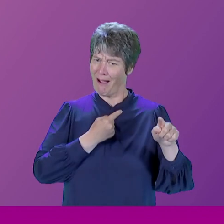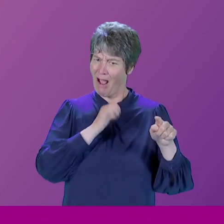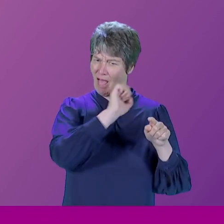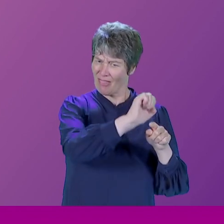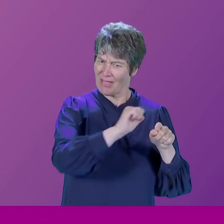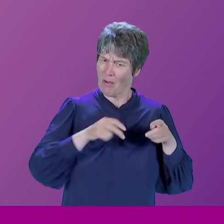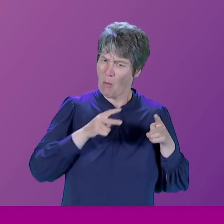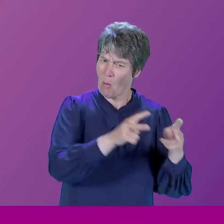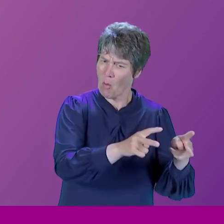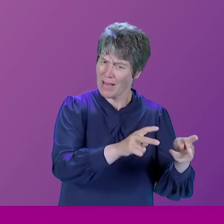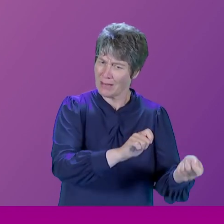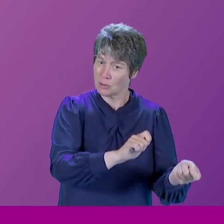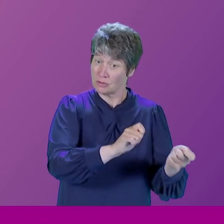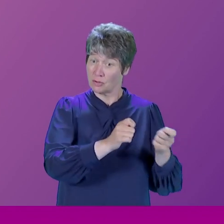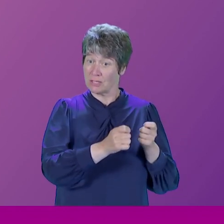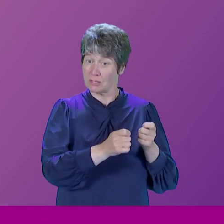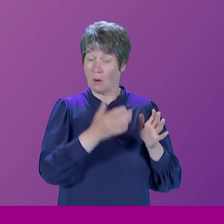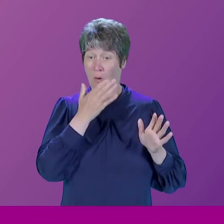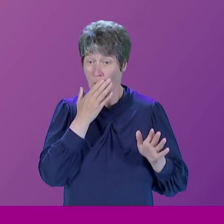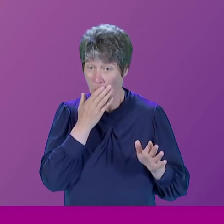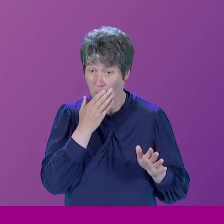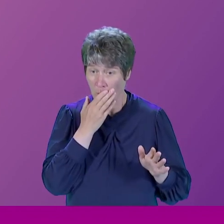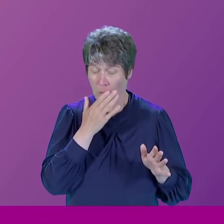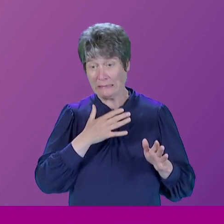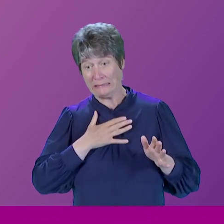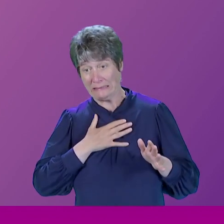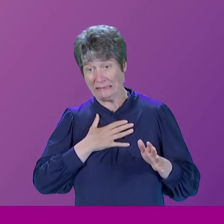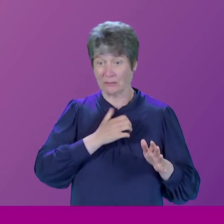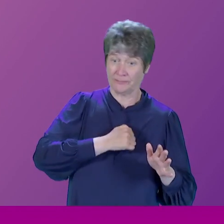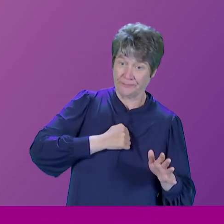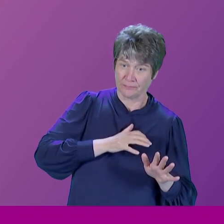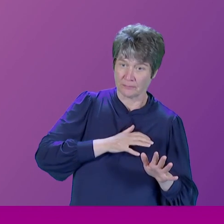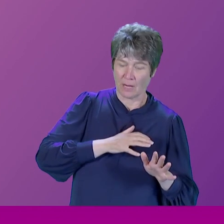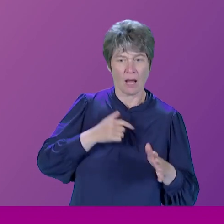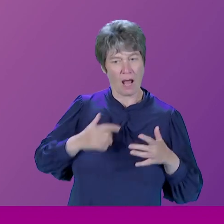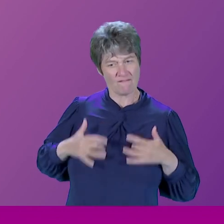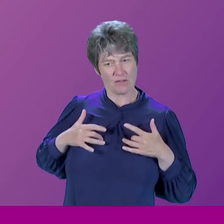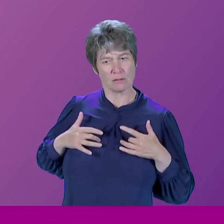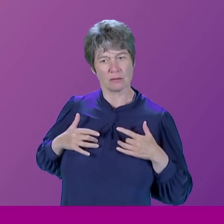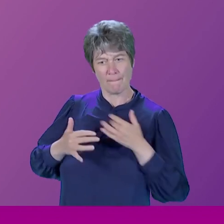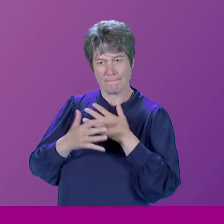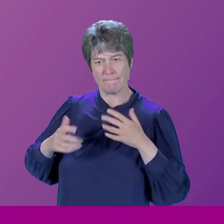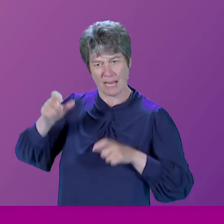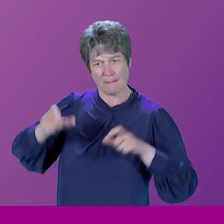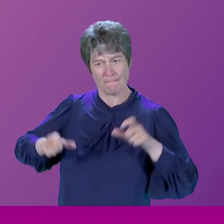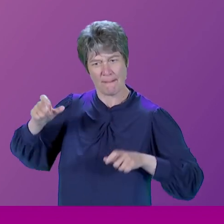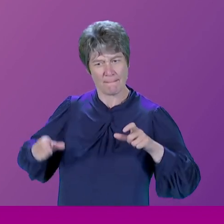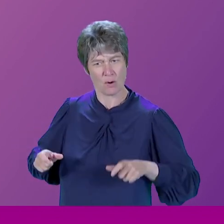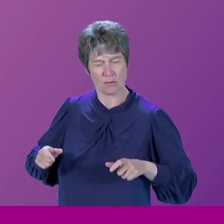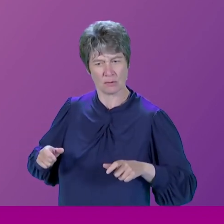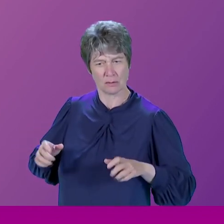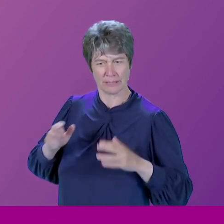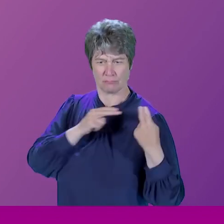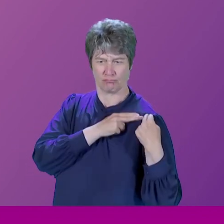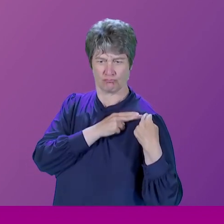completely, but people are absolutely irresponsible on social media. And I do think a lot of people find it